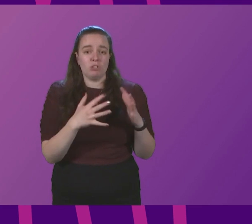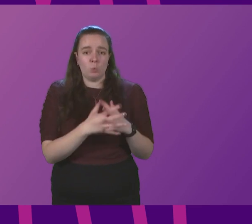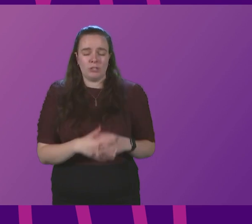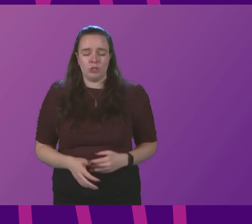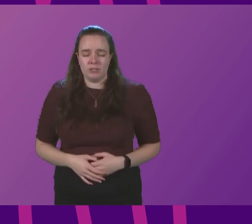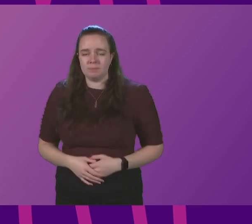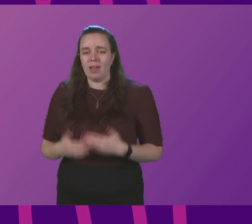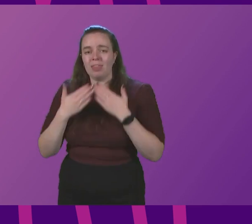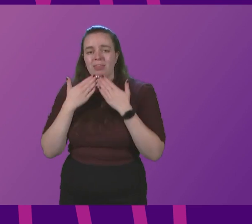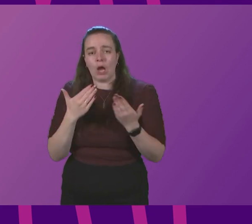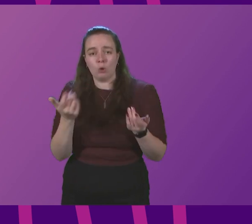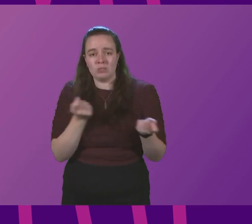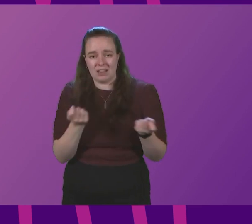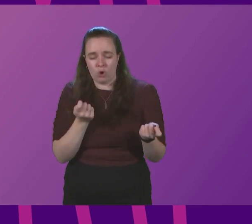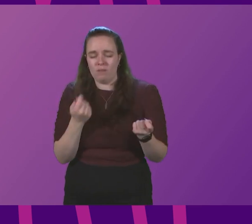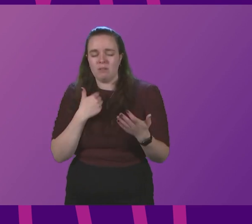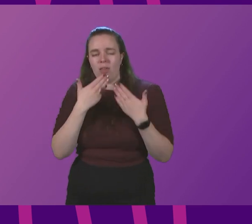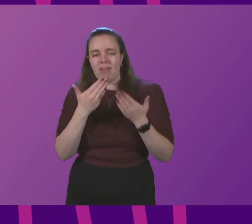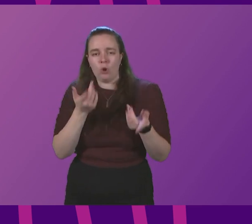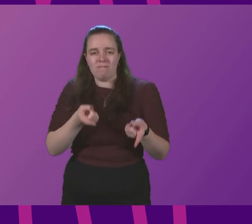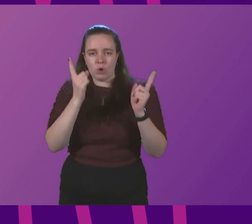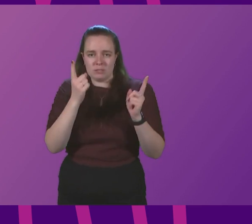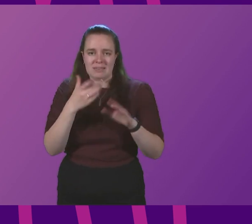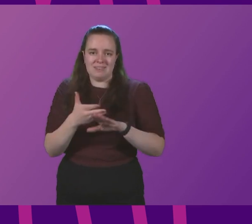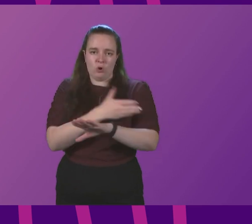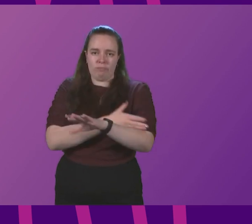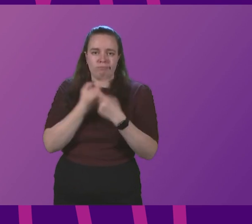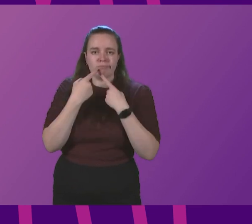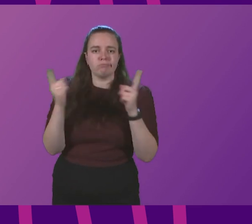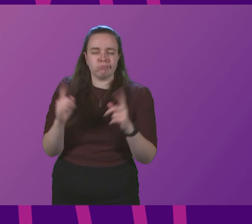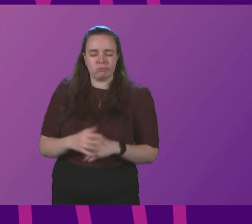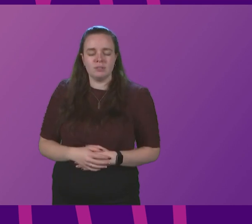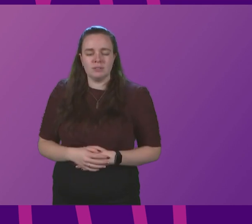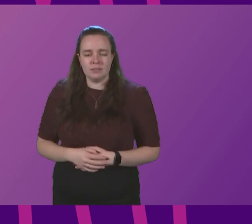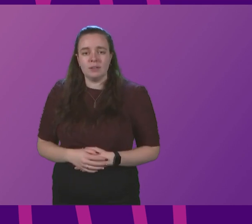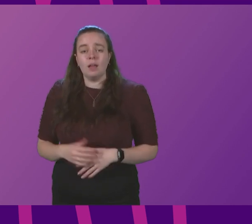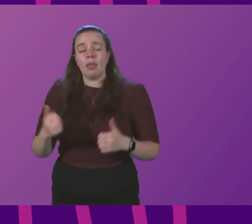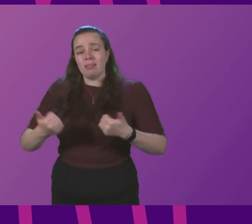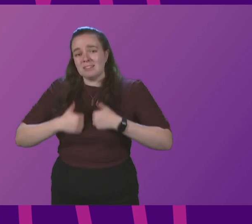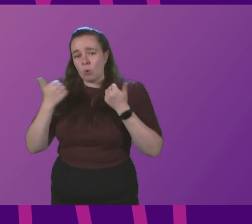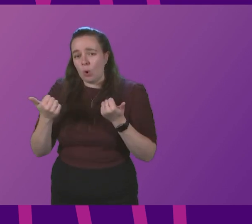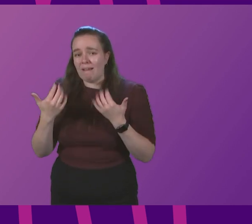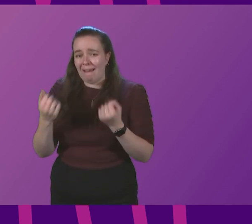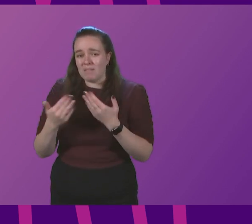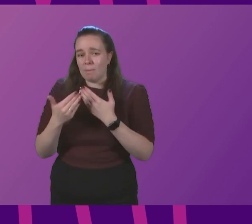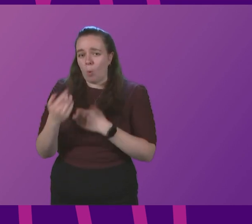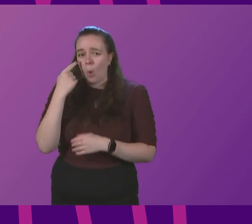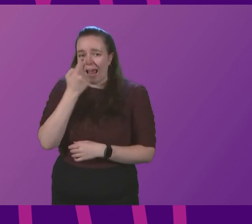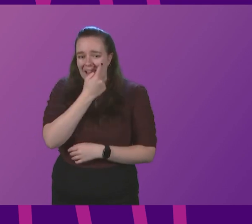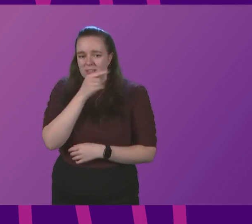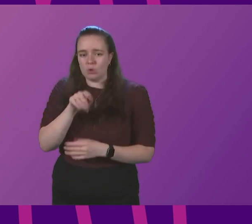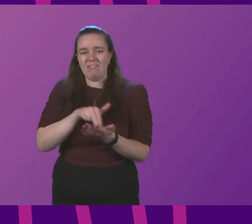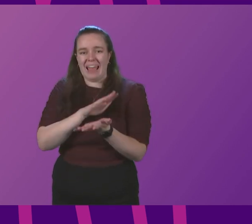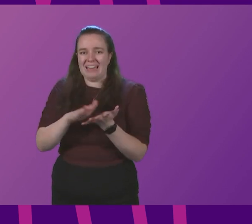This morning we saw further evidence of the pressure that exists in the